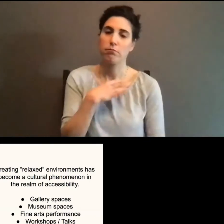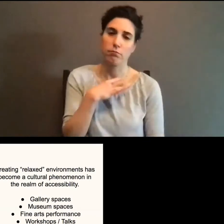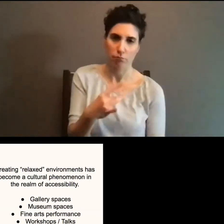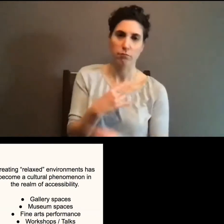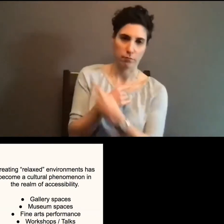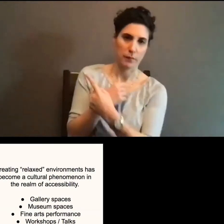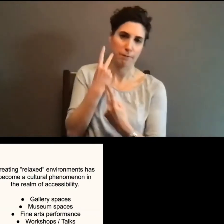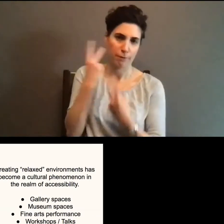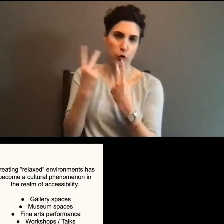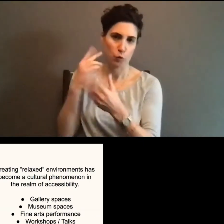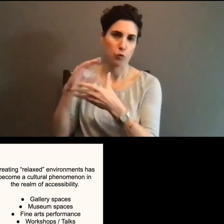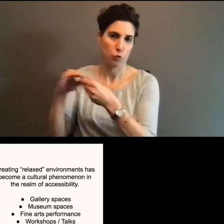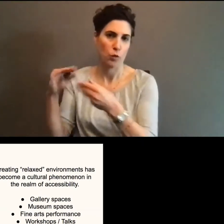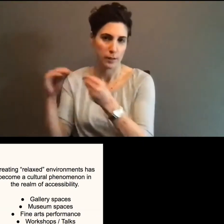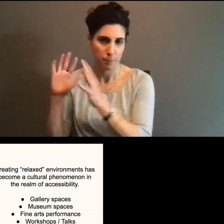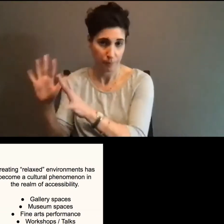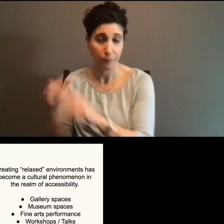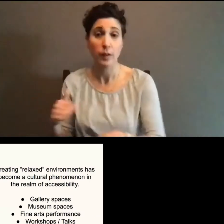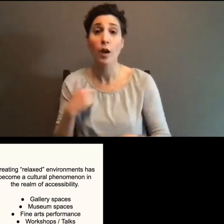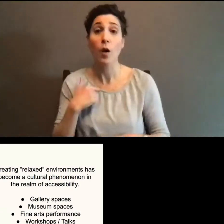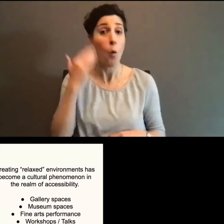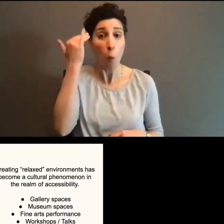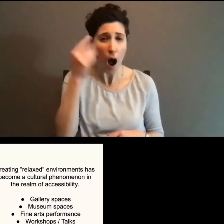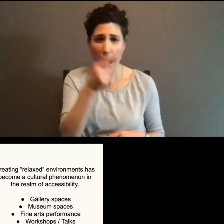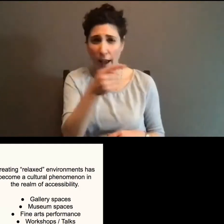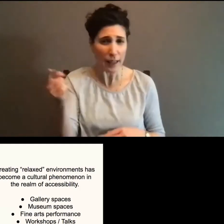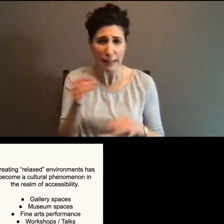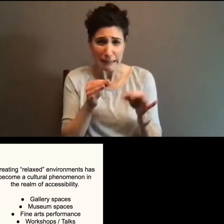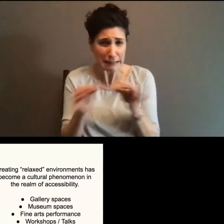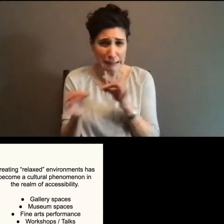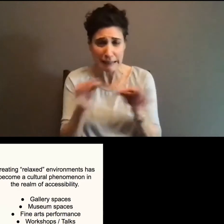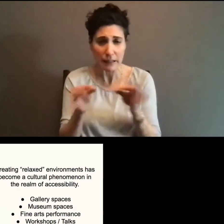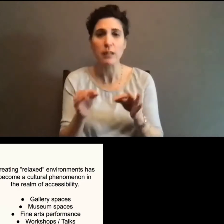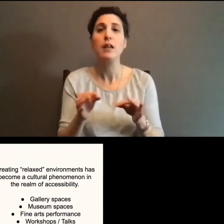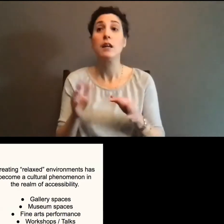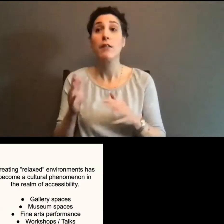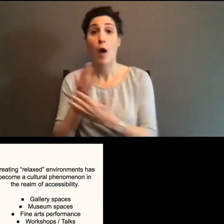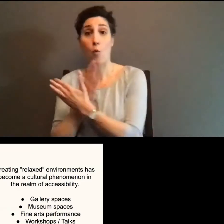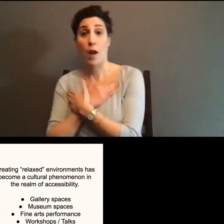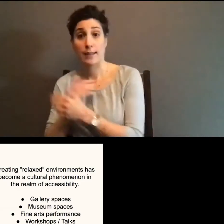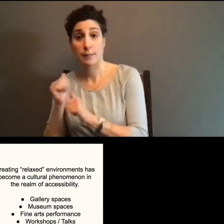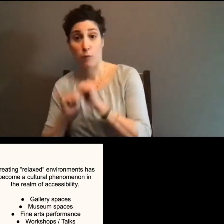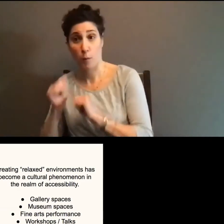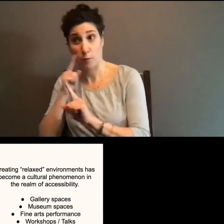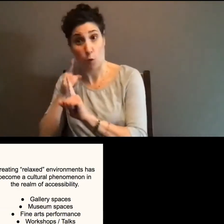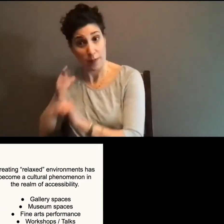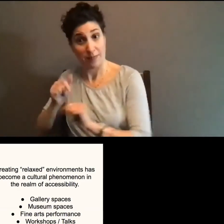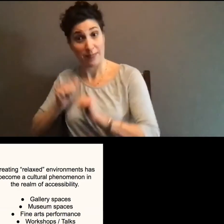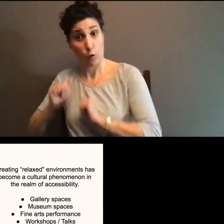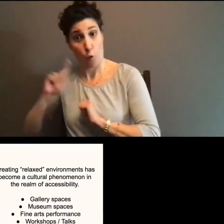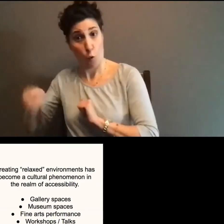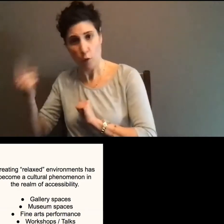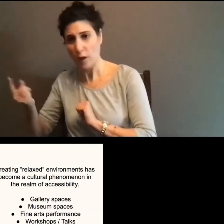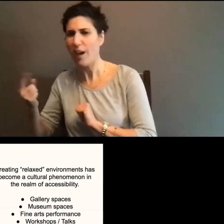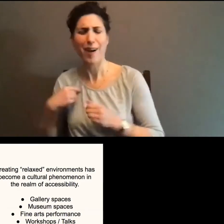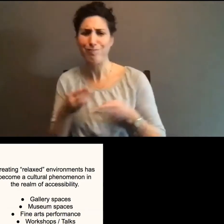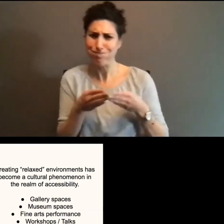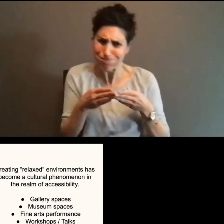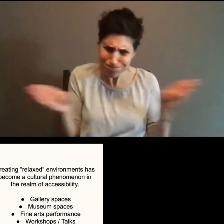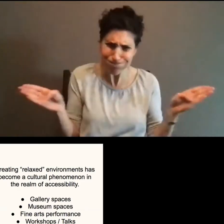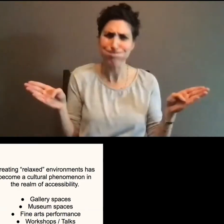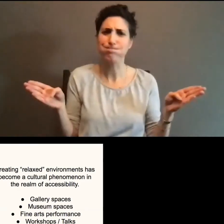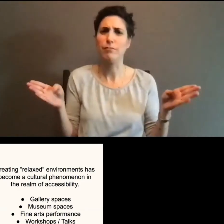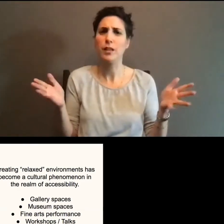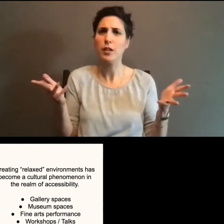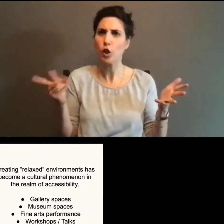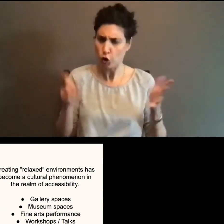because I definitely believe relaxed performance extends outside the theater. And so do many other folks in disability arts who have